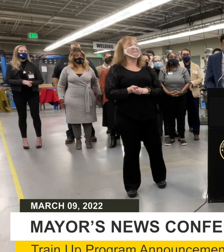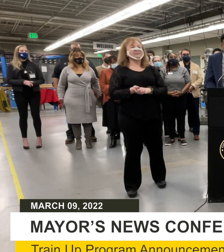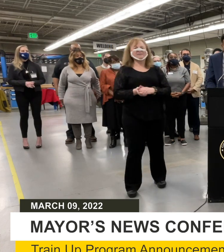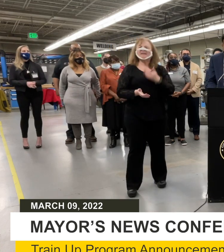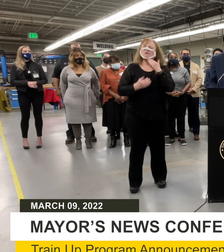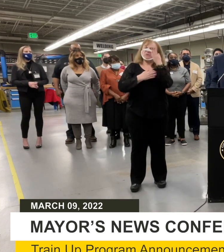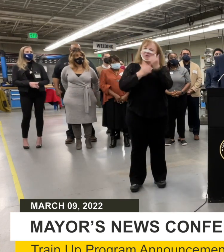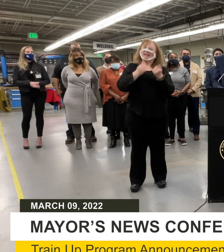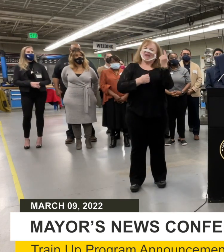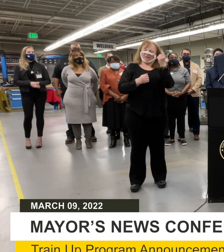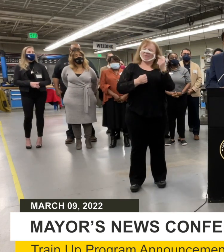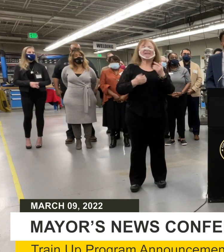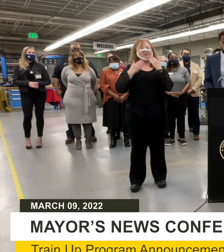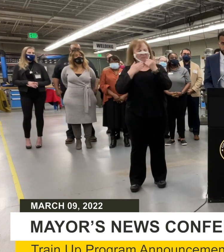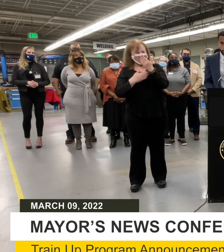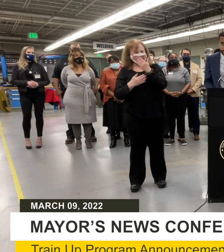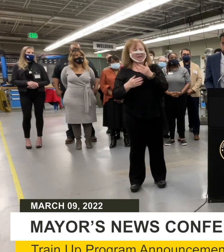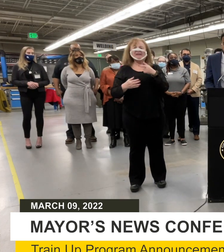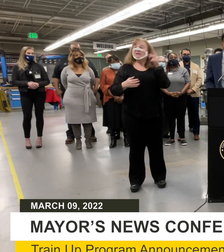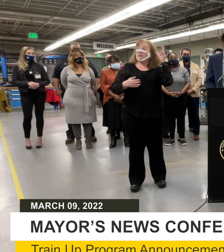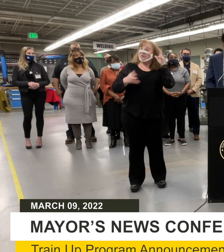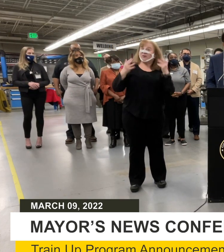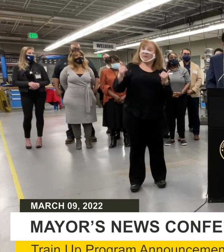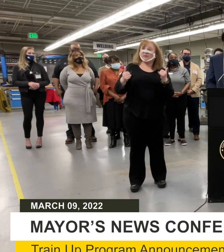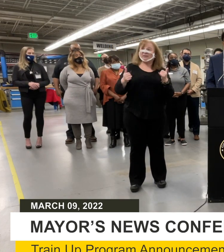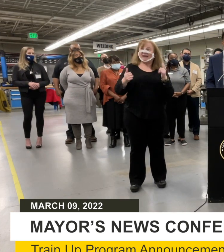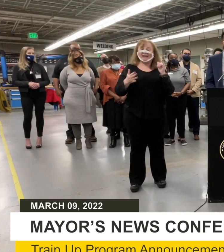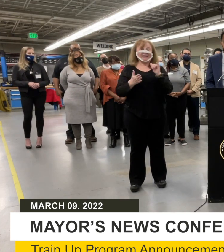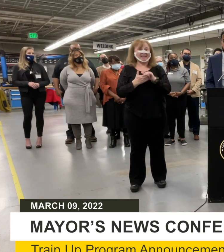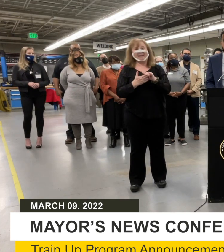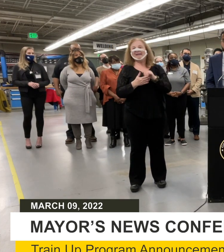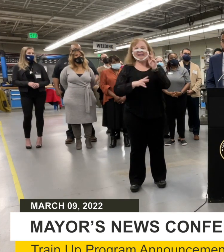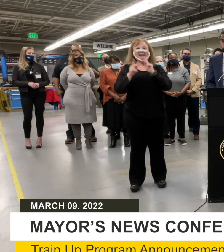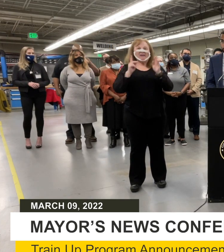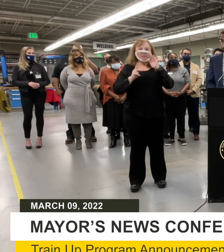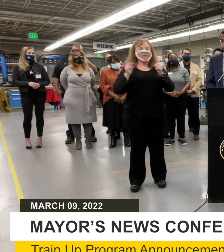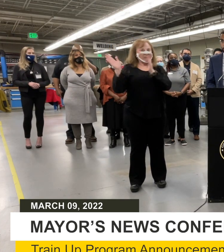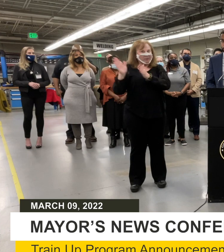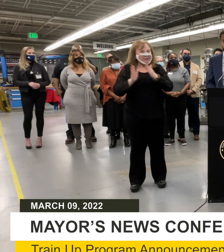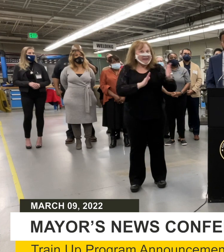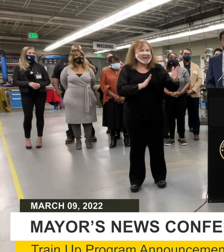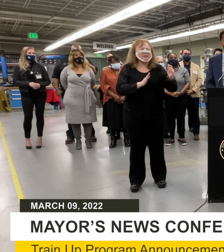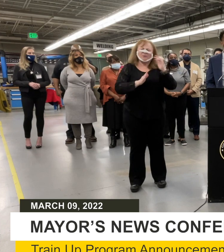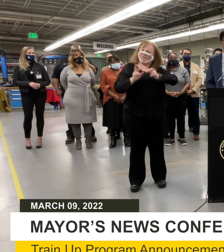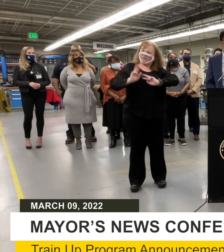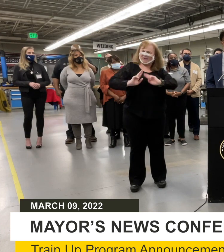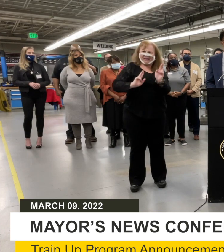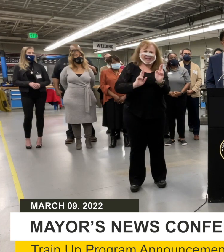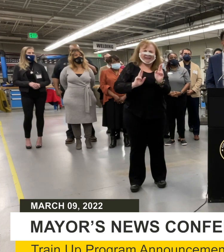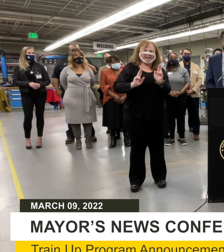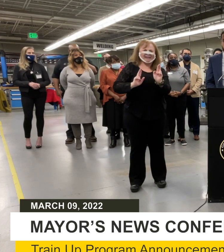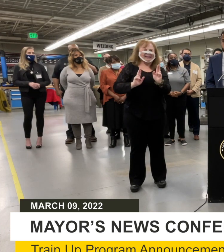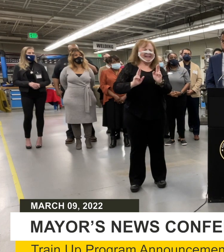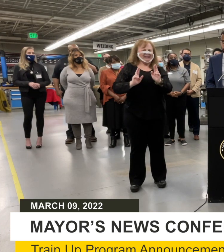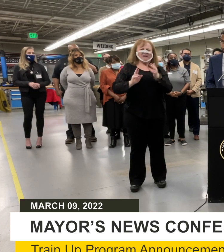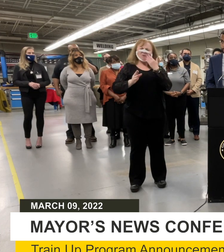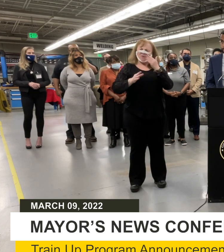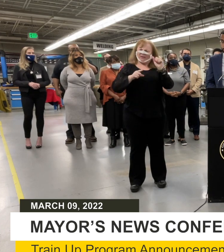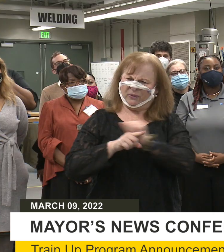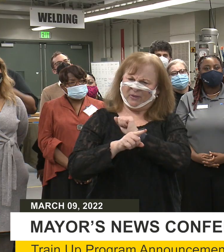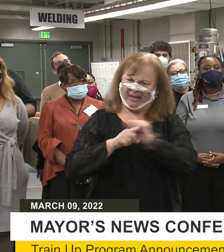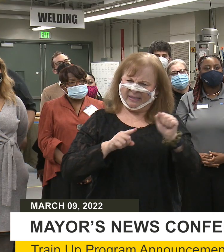Good morning, everybody. So you've heard today that folks are going to be prepared. They're going to be ready. They're going to be well